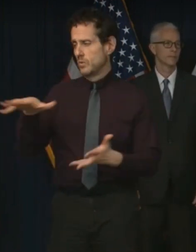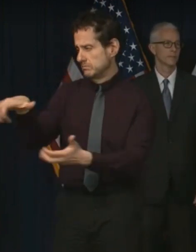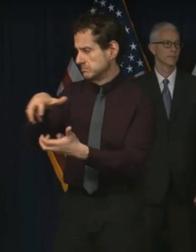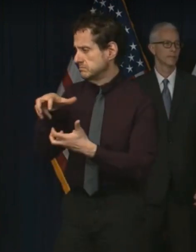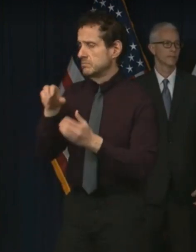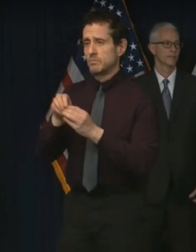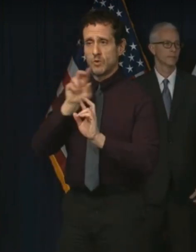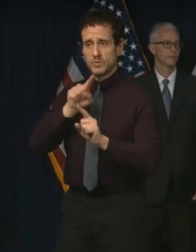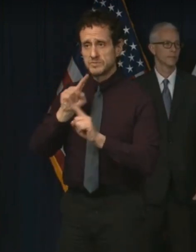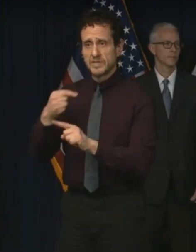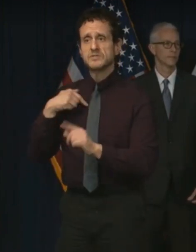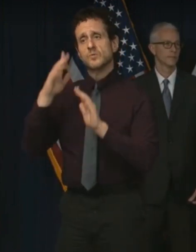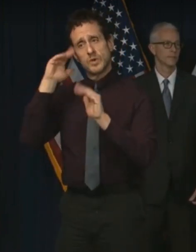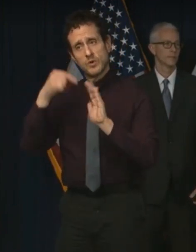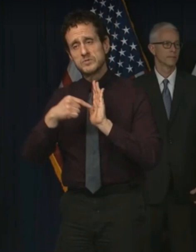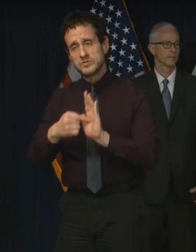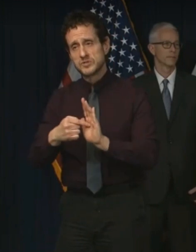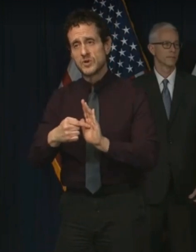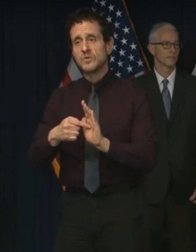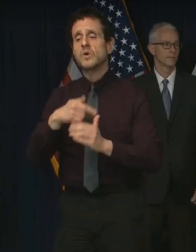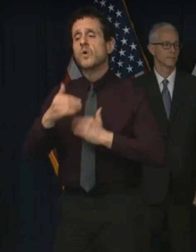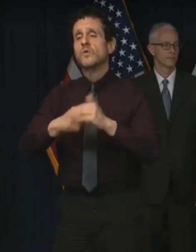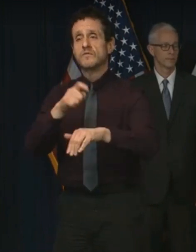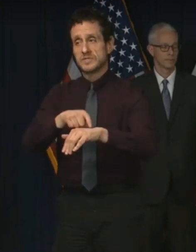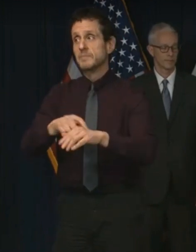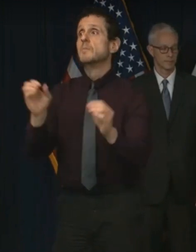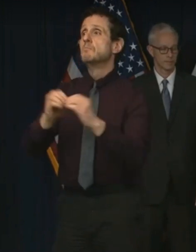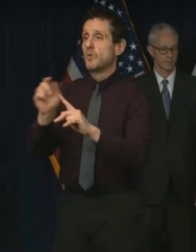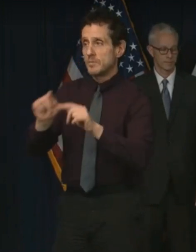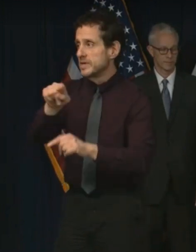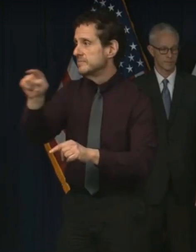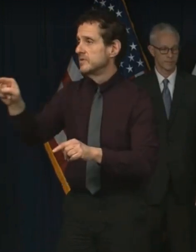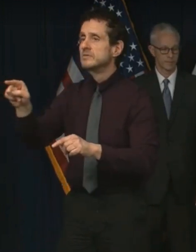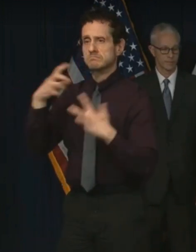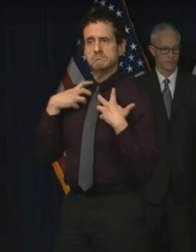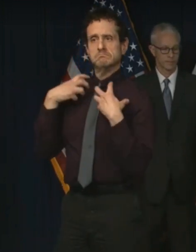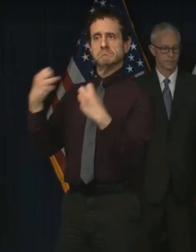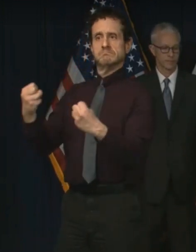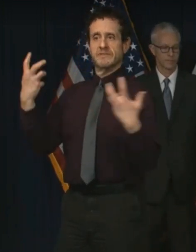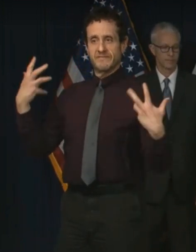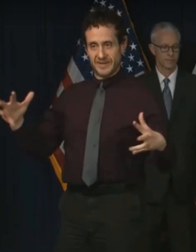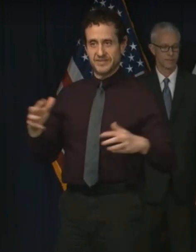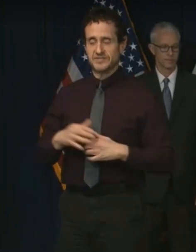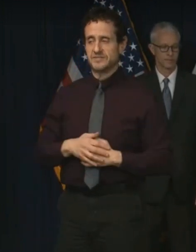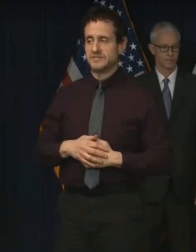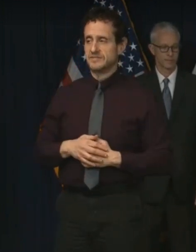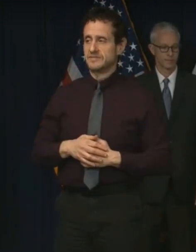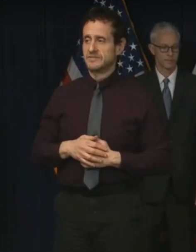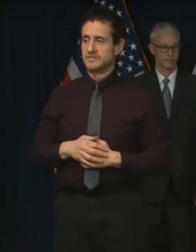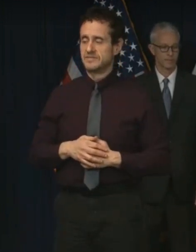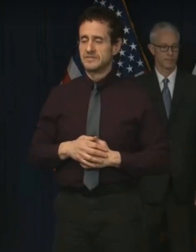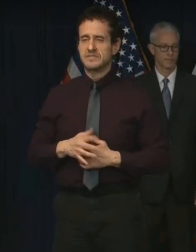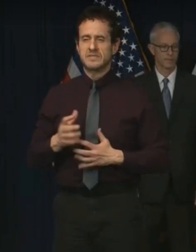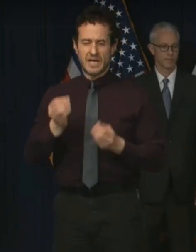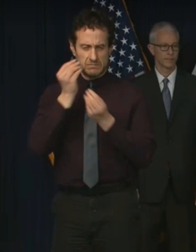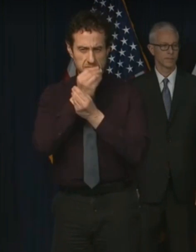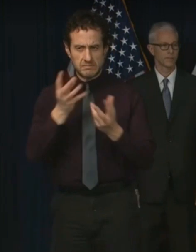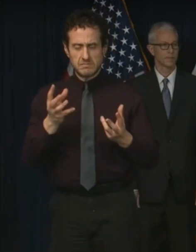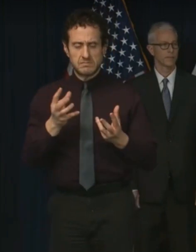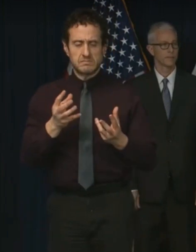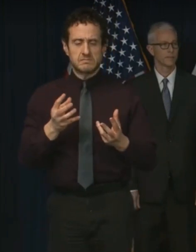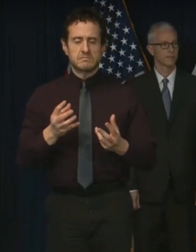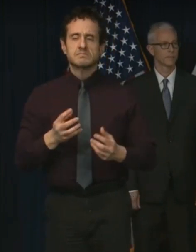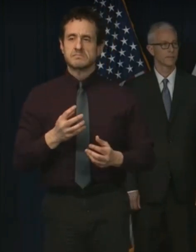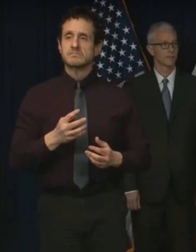show you that with more time, even more have fully recovered. I also want to share an update on the